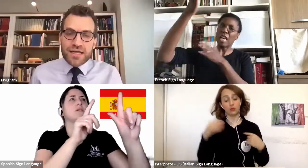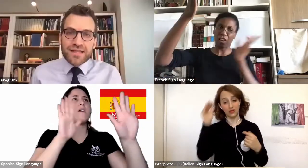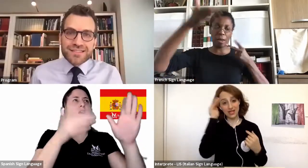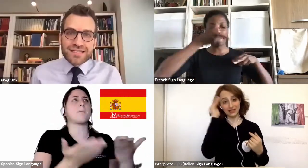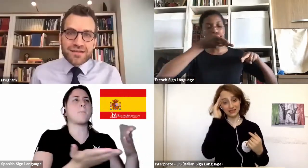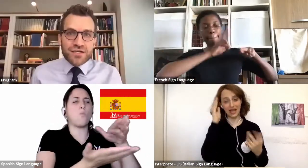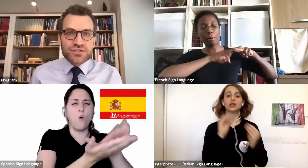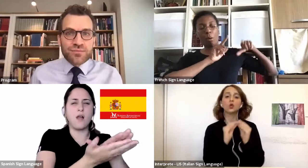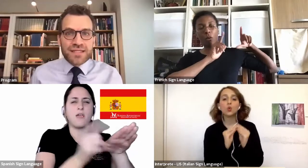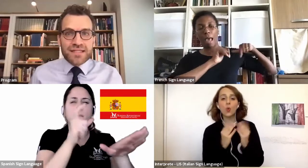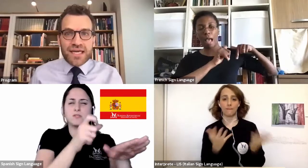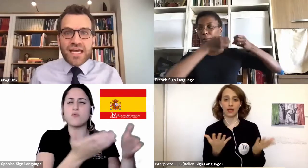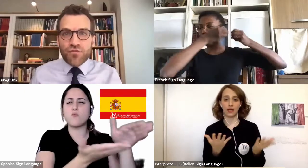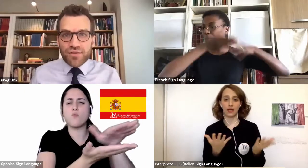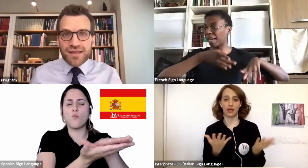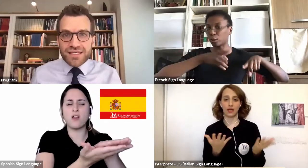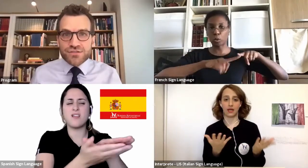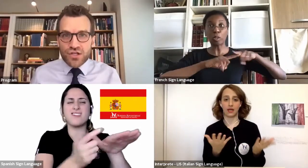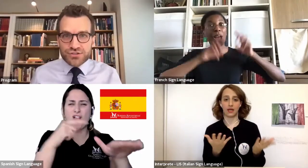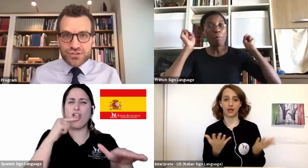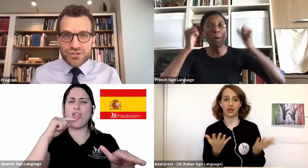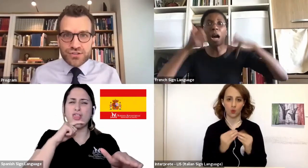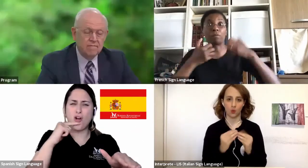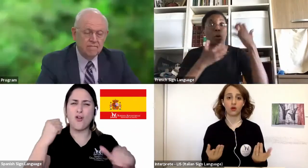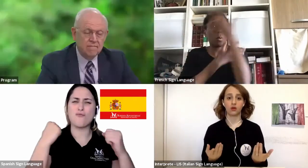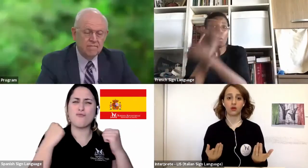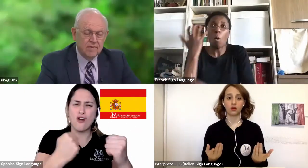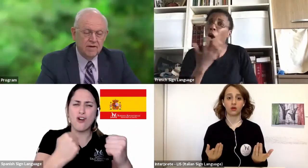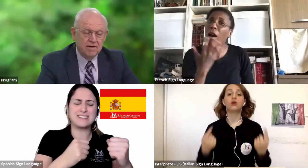then still, that doesn't mean that everything is lost.